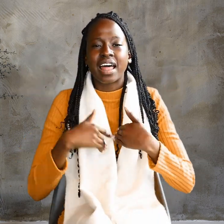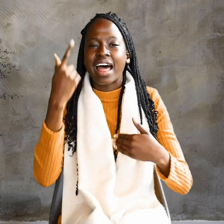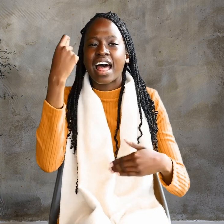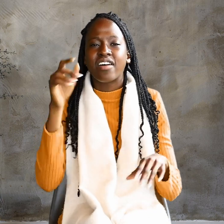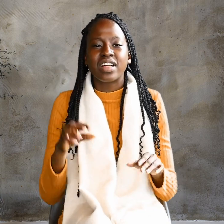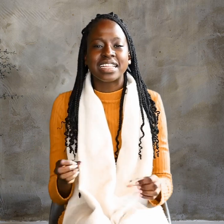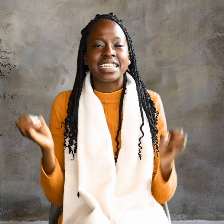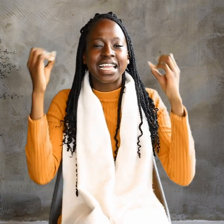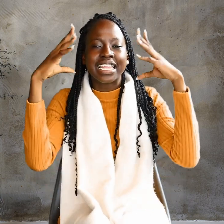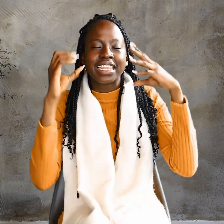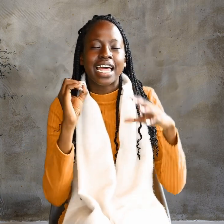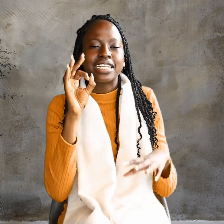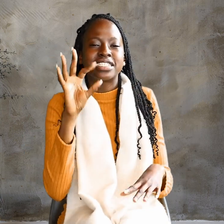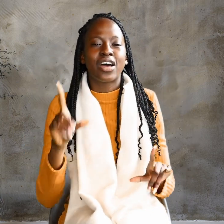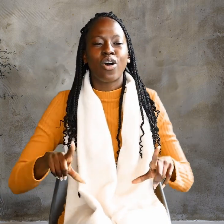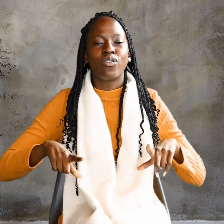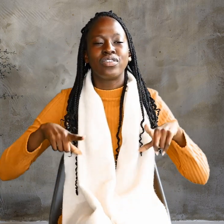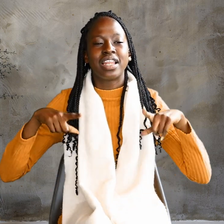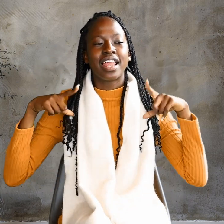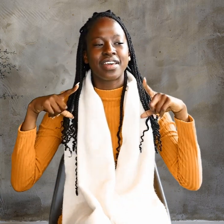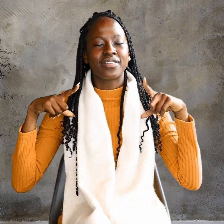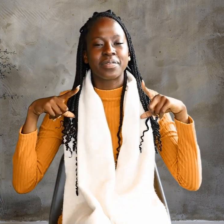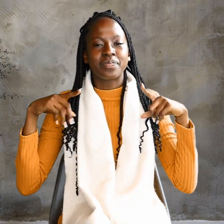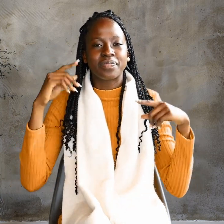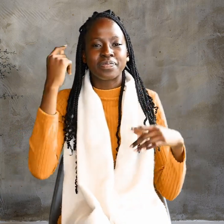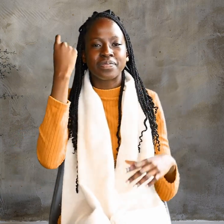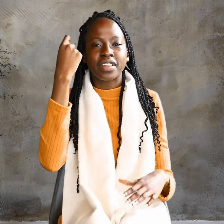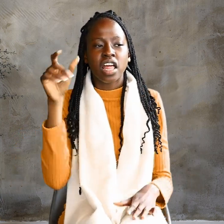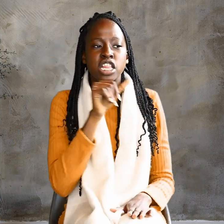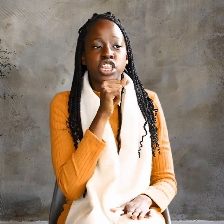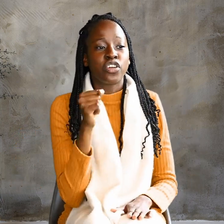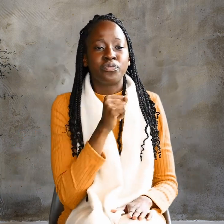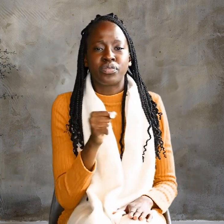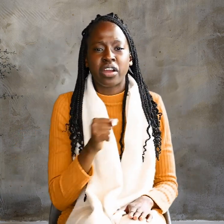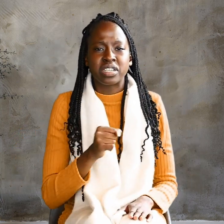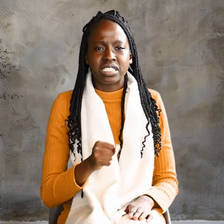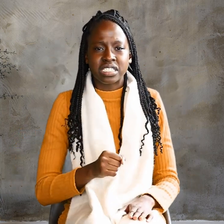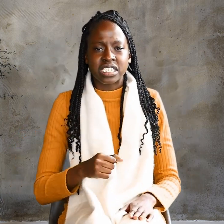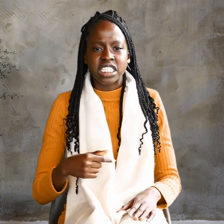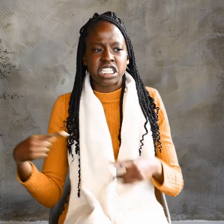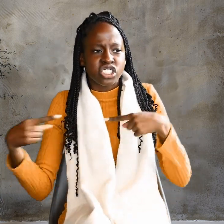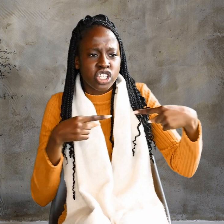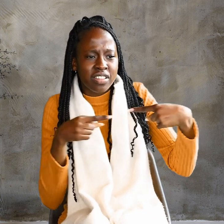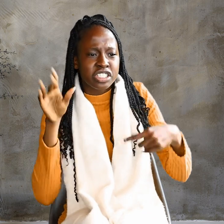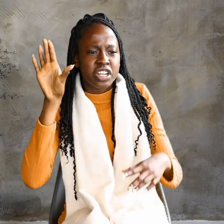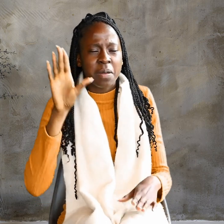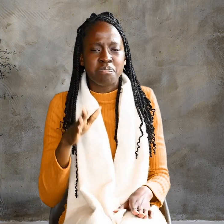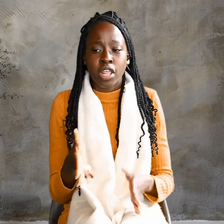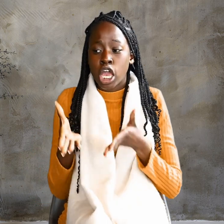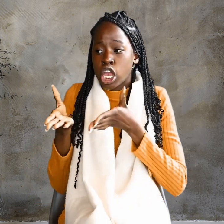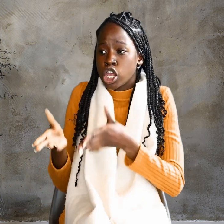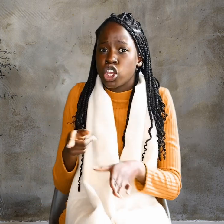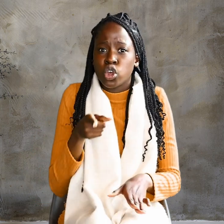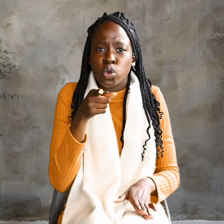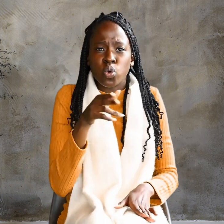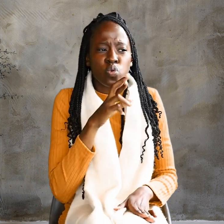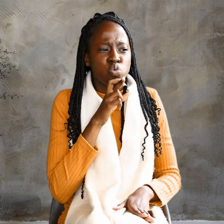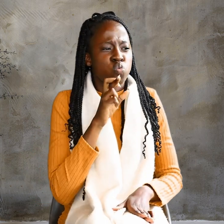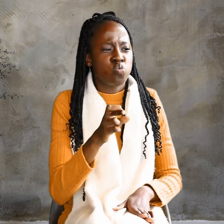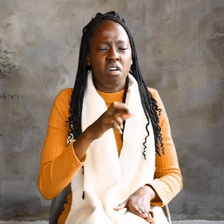will have the light of life. The Pharisees challenged him. Here you